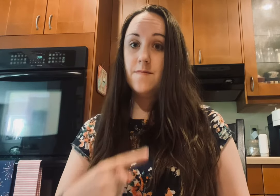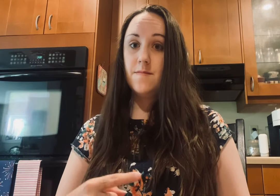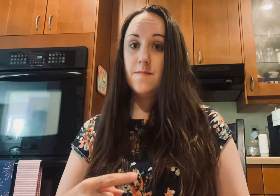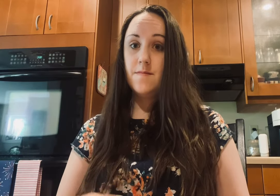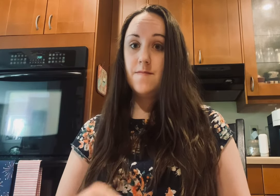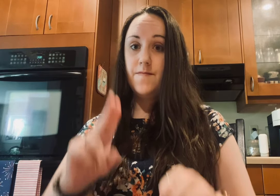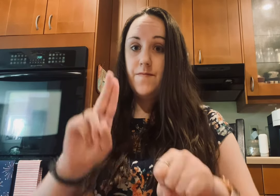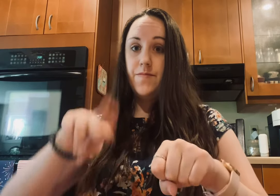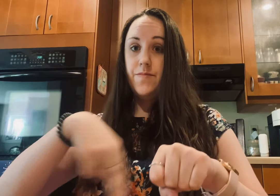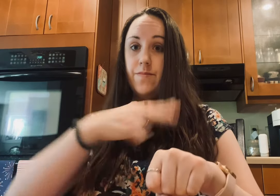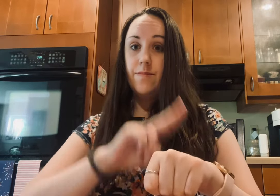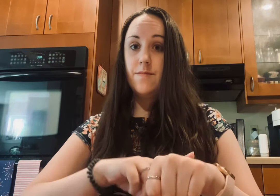girl